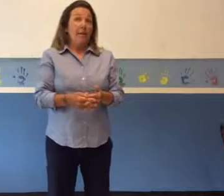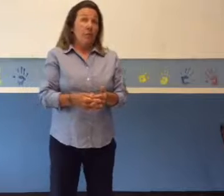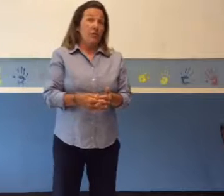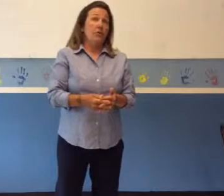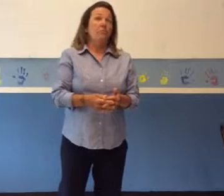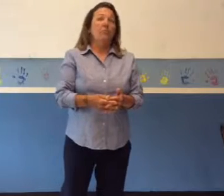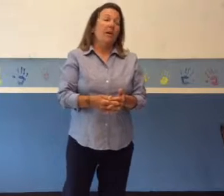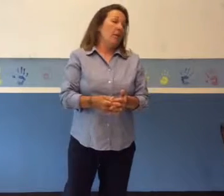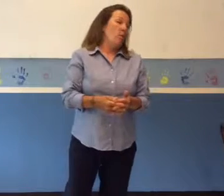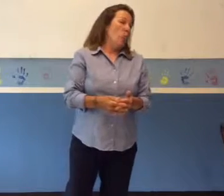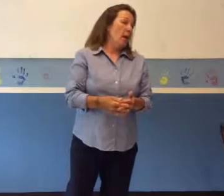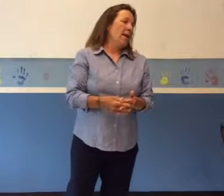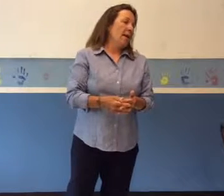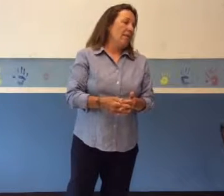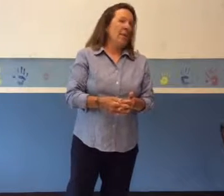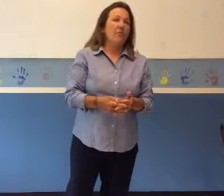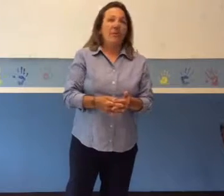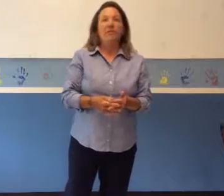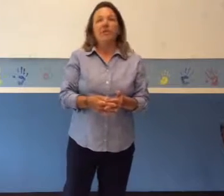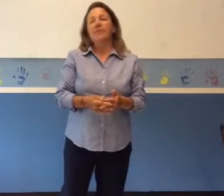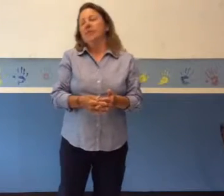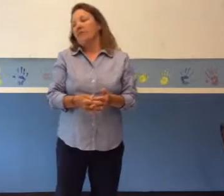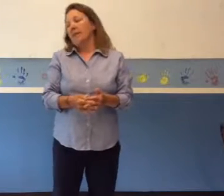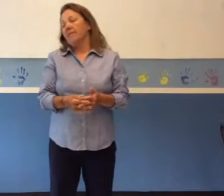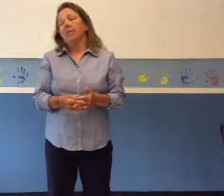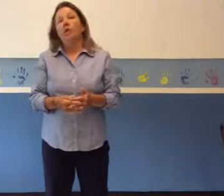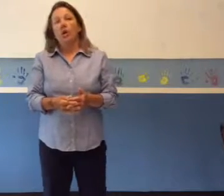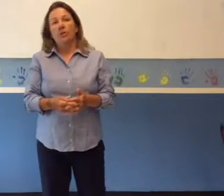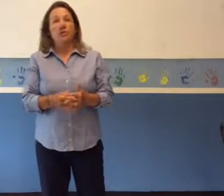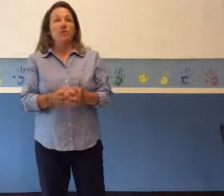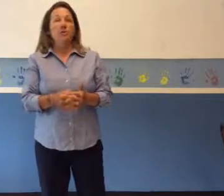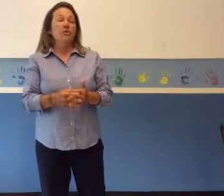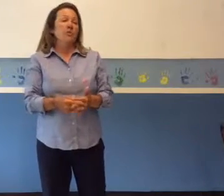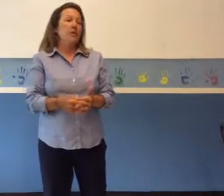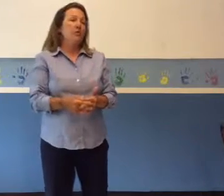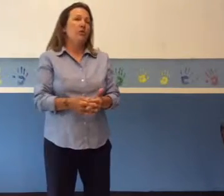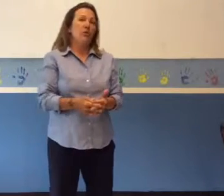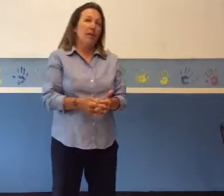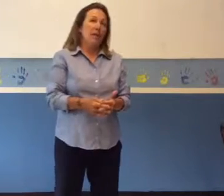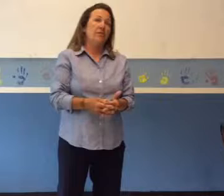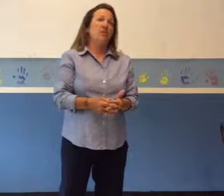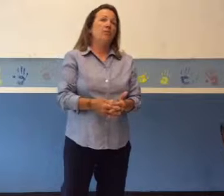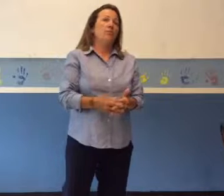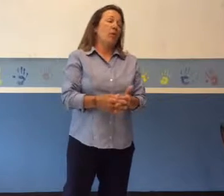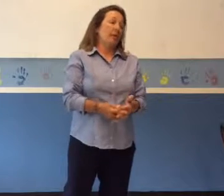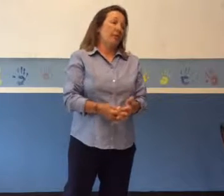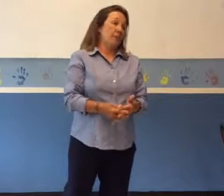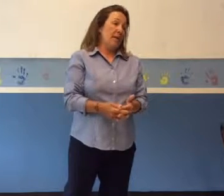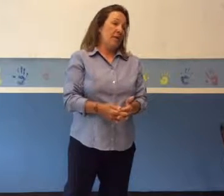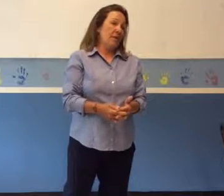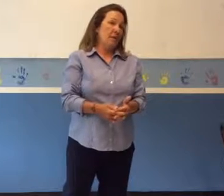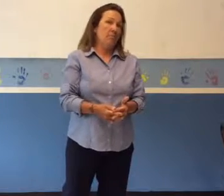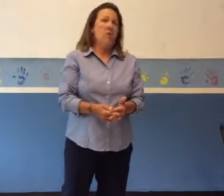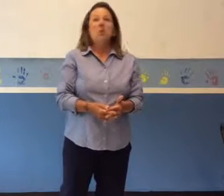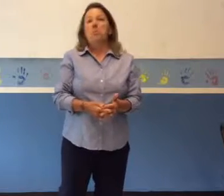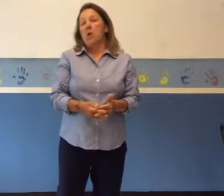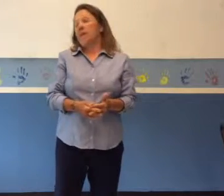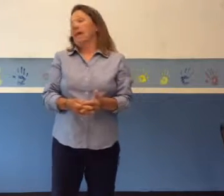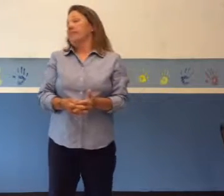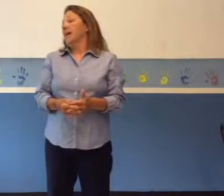for Superman, one out of every 57 doctors loses his or her license to practice medicine. One out of